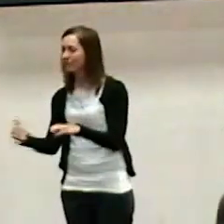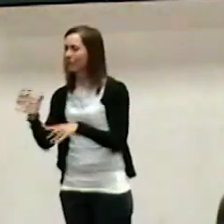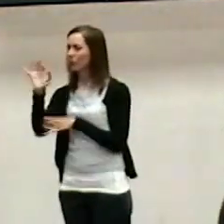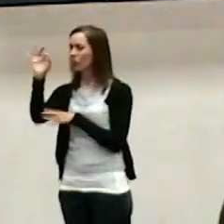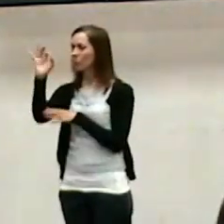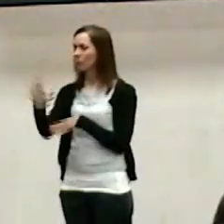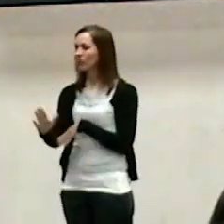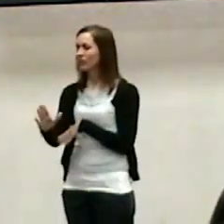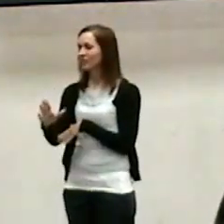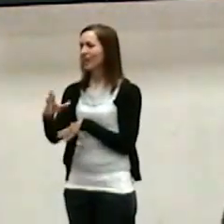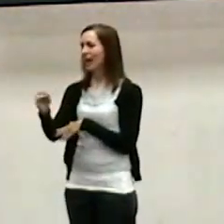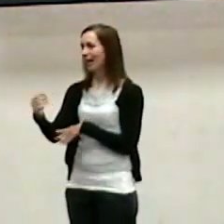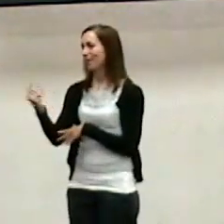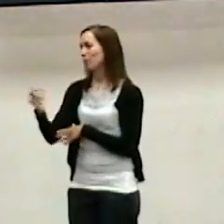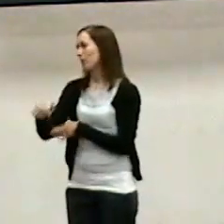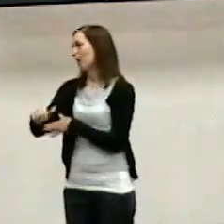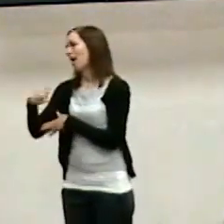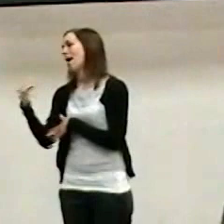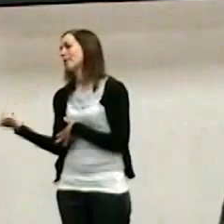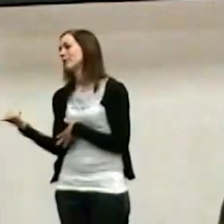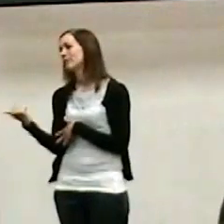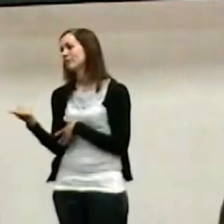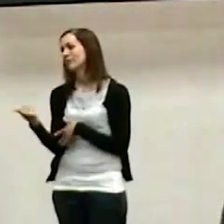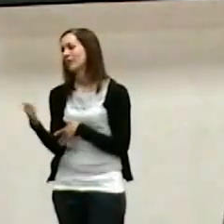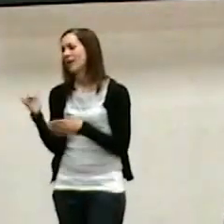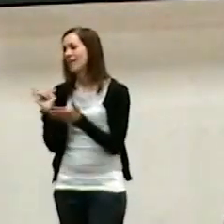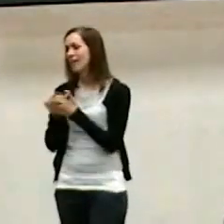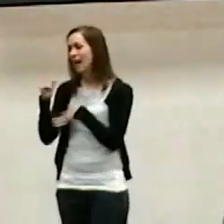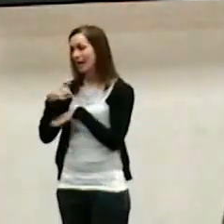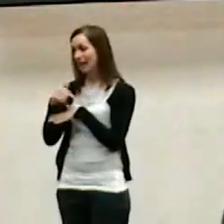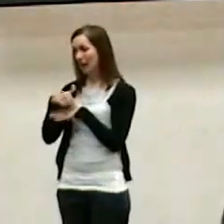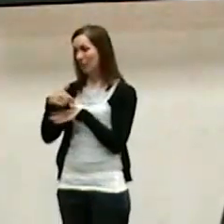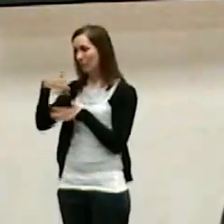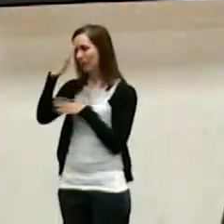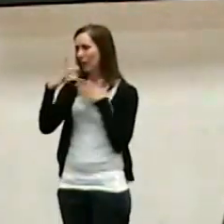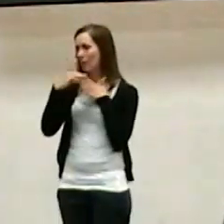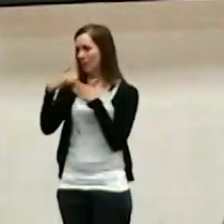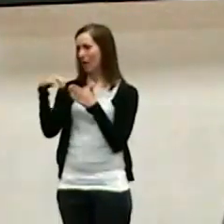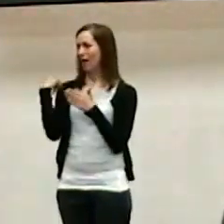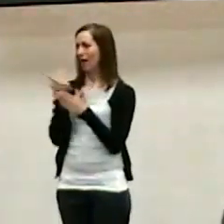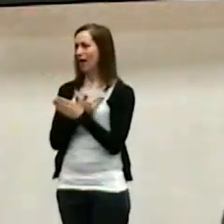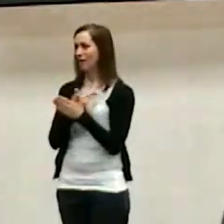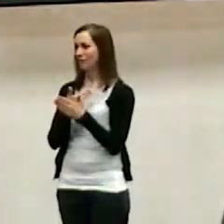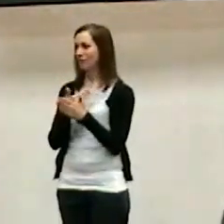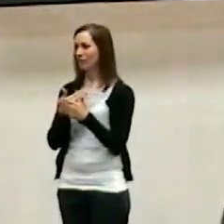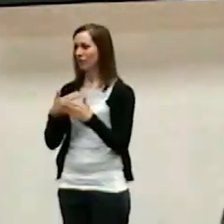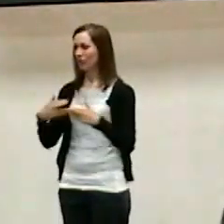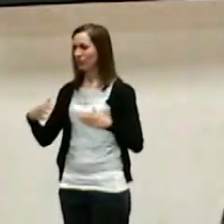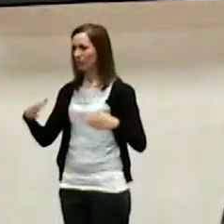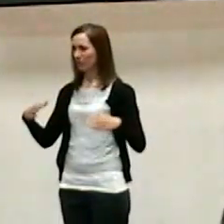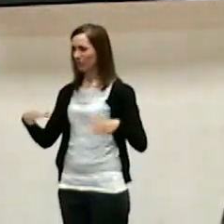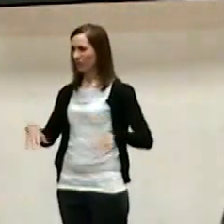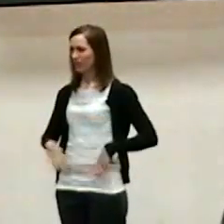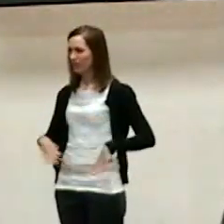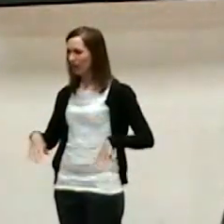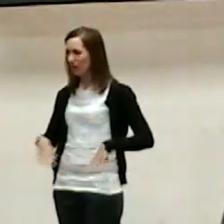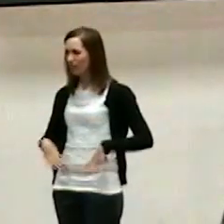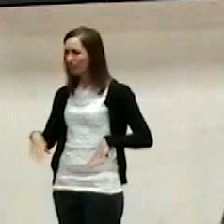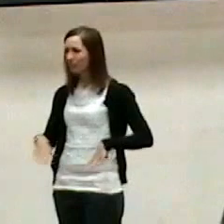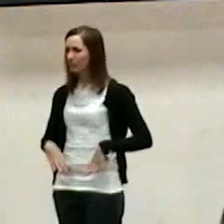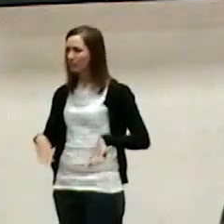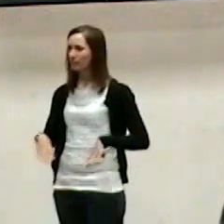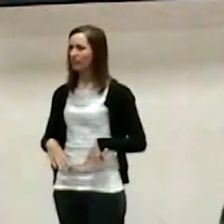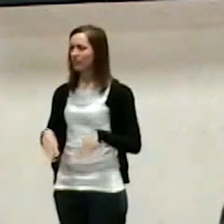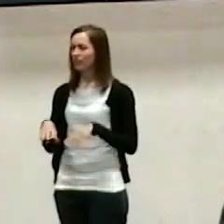ministry-wise. Because at that point, He was leading us to Eastern Europe, specifically to Russia, then back to Texas. And then ironically enough, He led